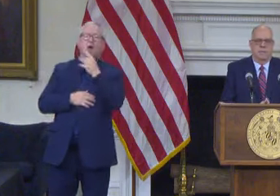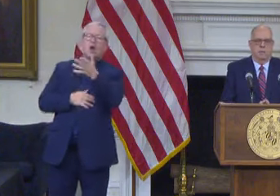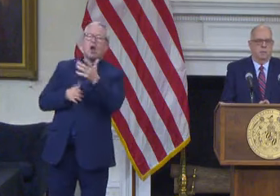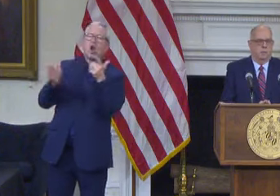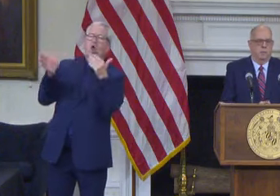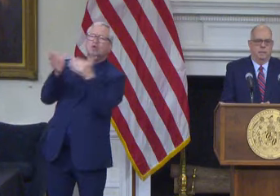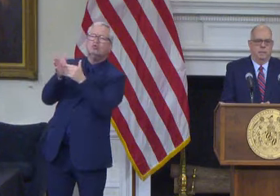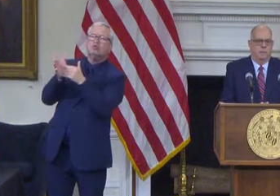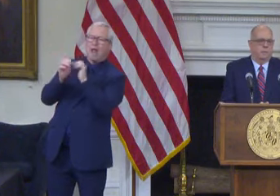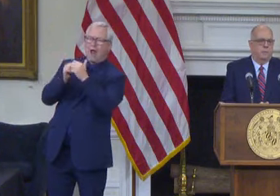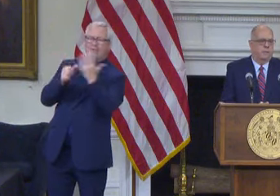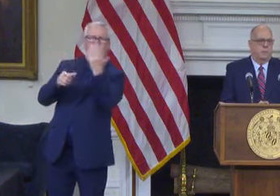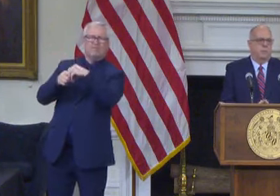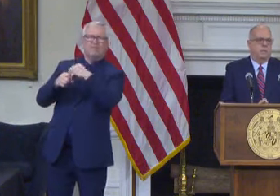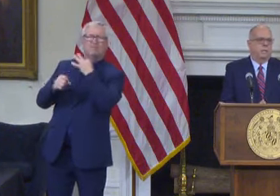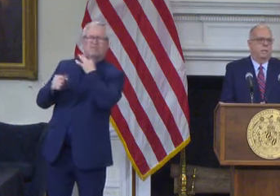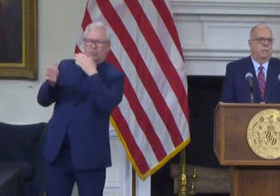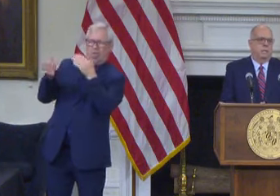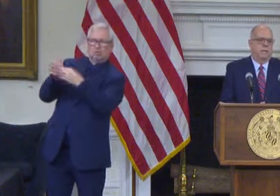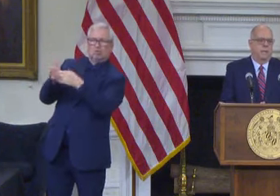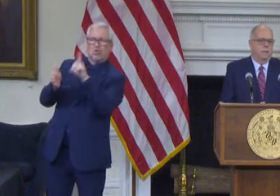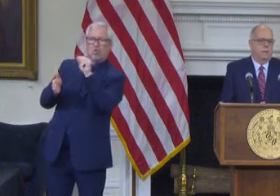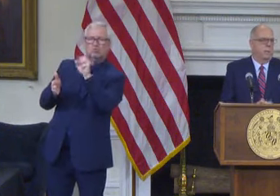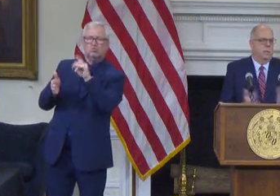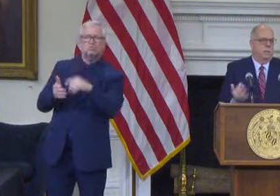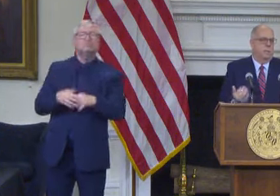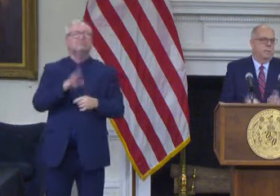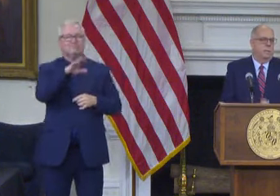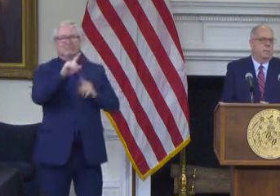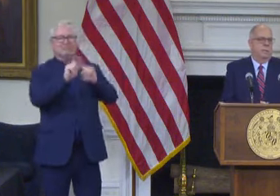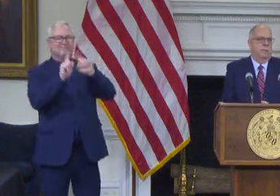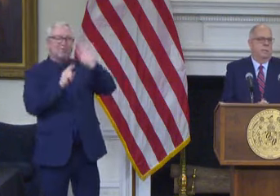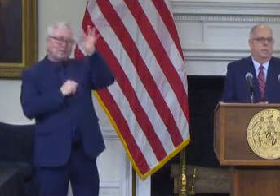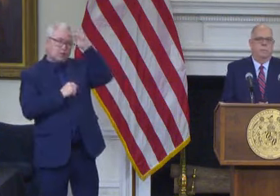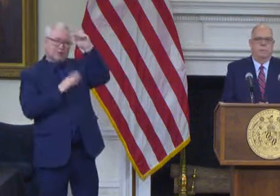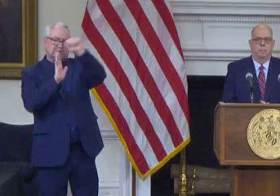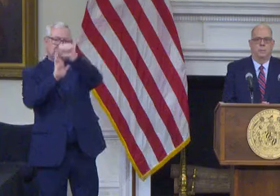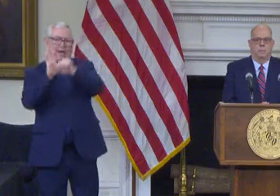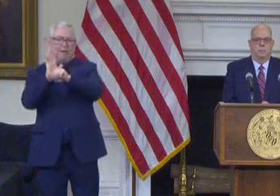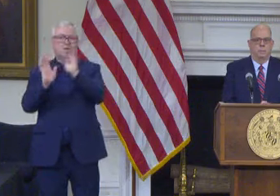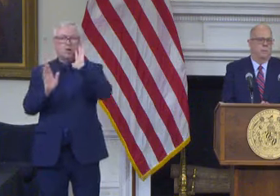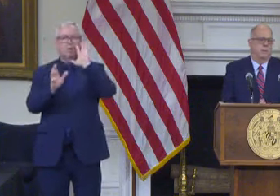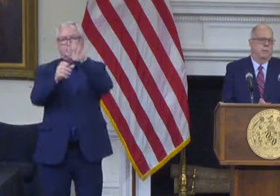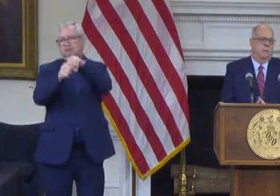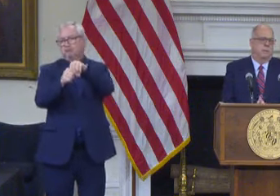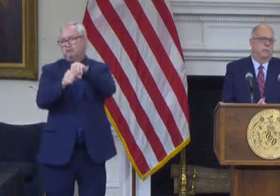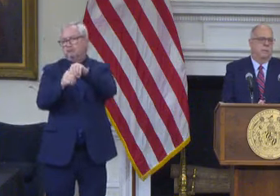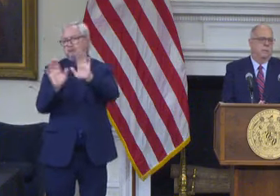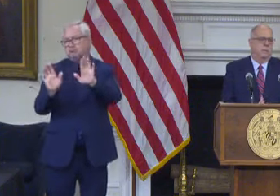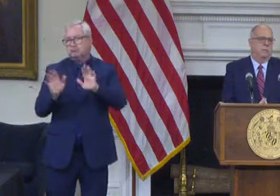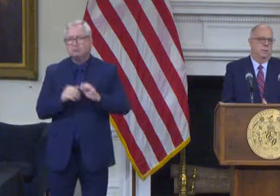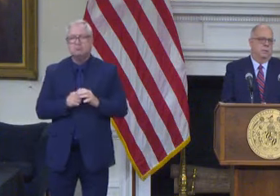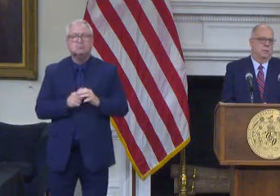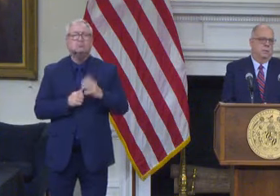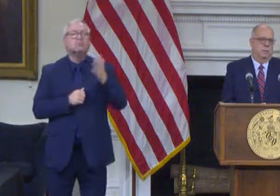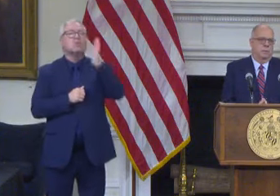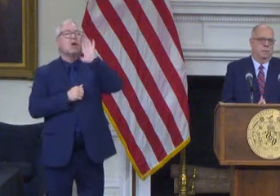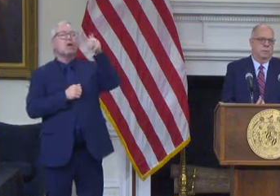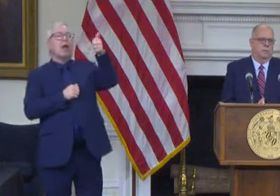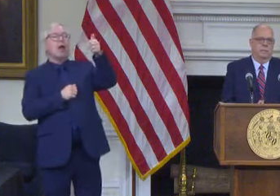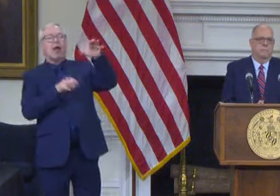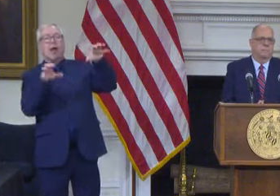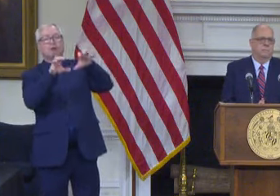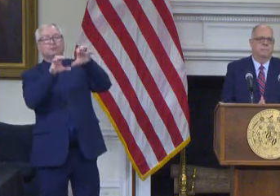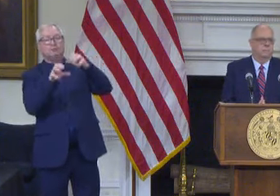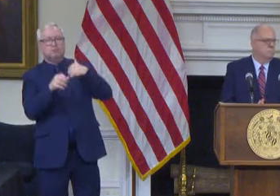I think there's going to be different federal and state actions but they'll be they'll be taken they'll be taken by aggrieved citizens whose